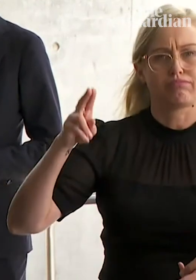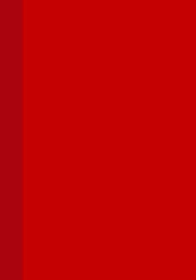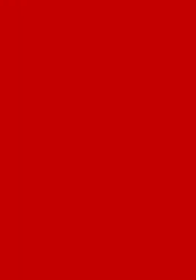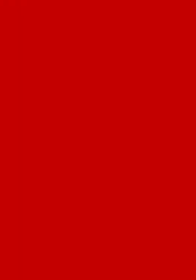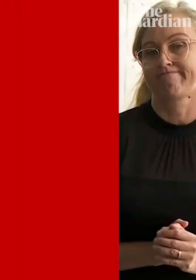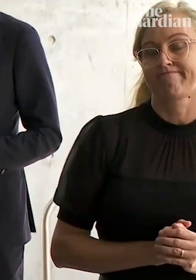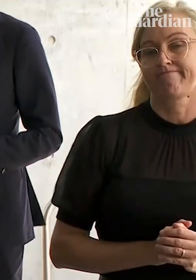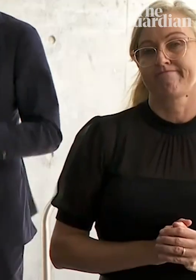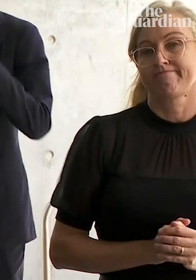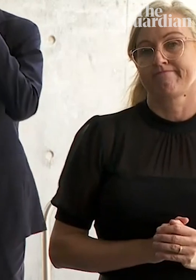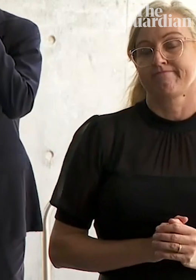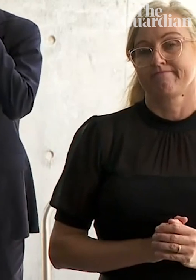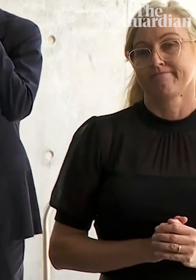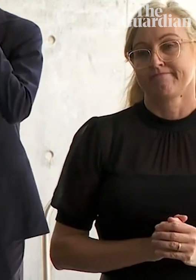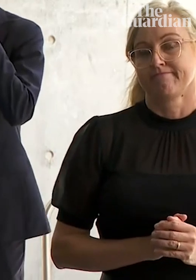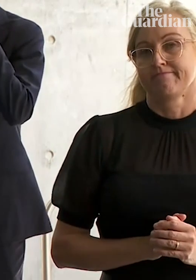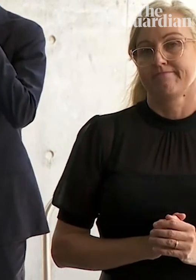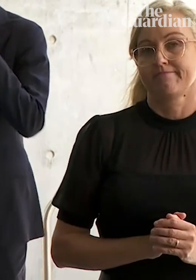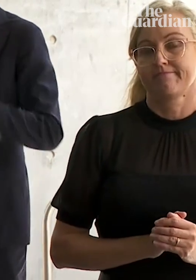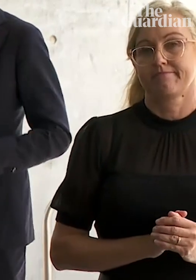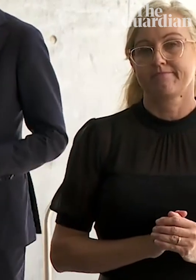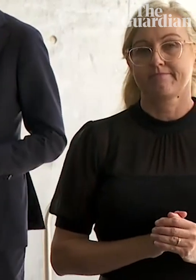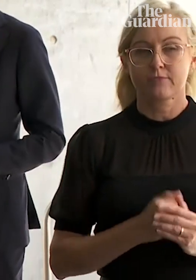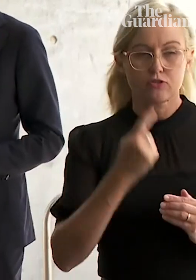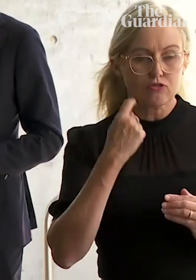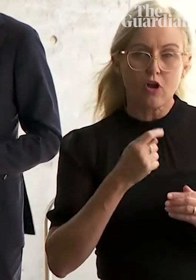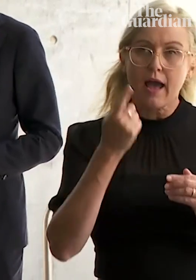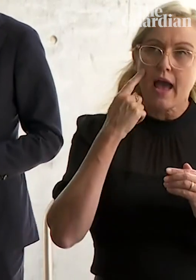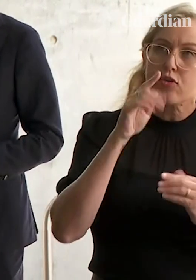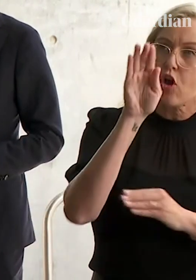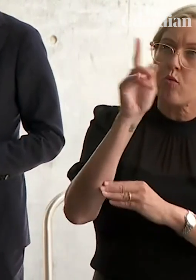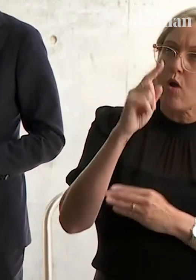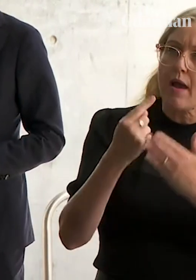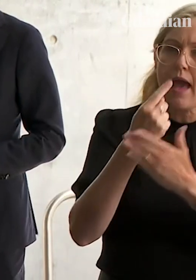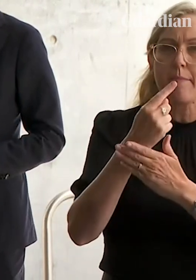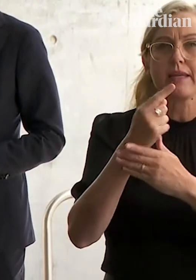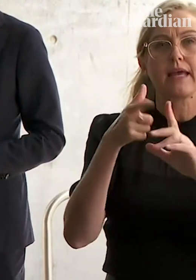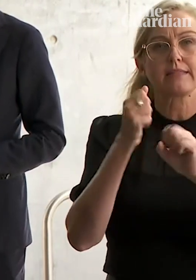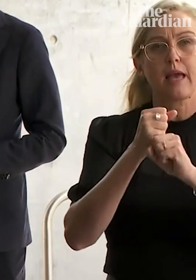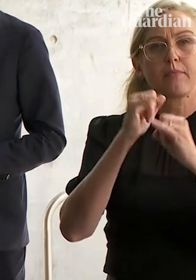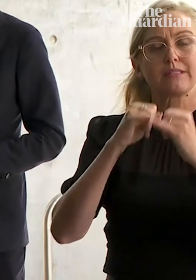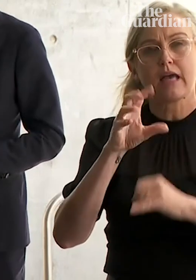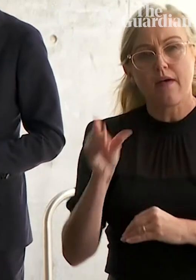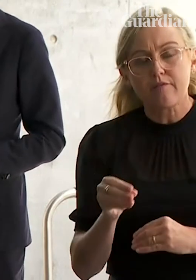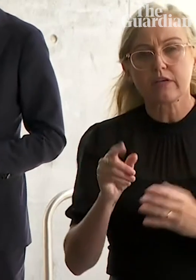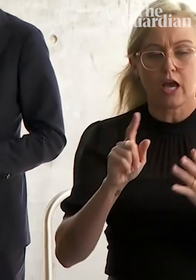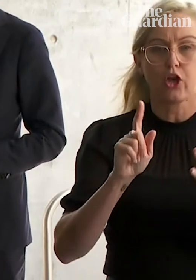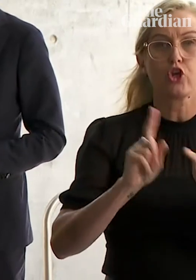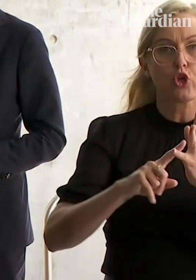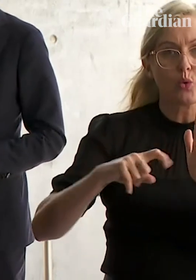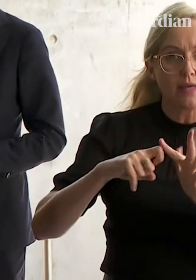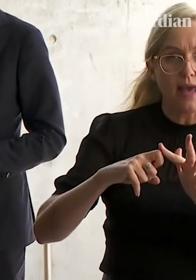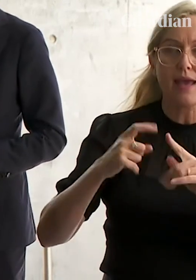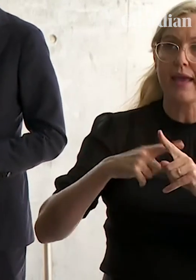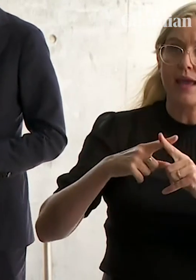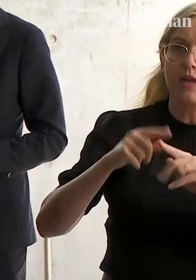rise in cases. Pulling together multiple pieces of evidence from overseas countries such as South Africa and the UK and using